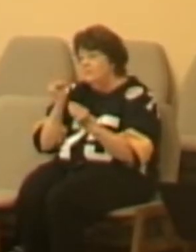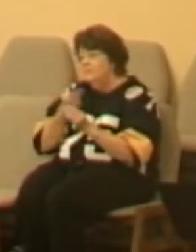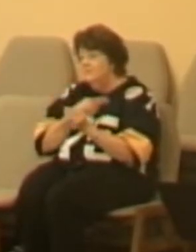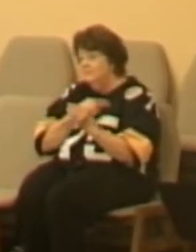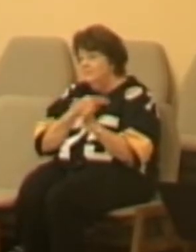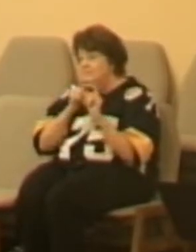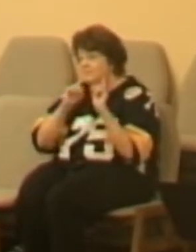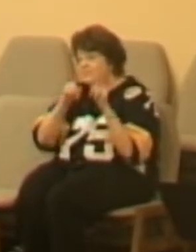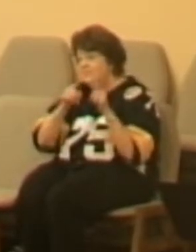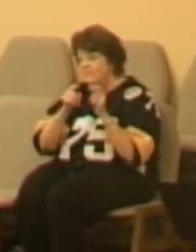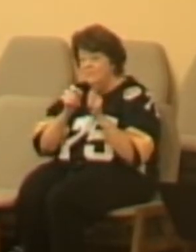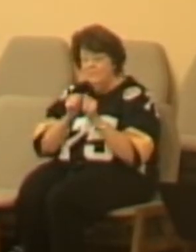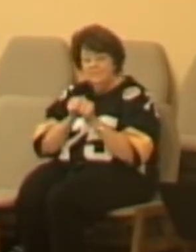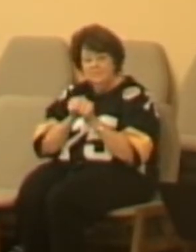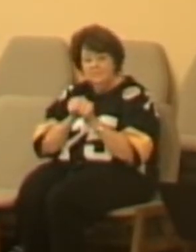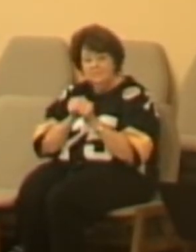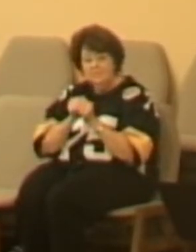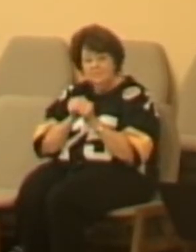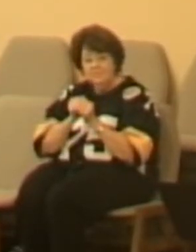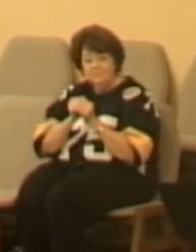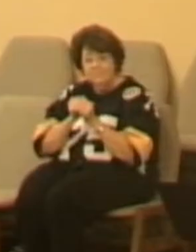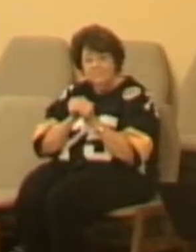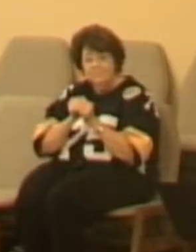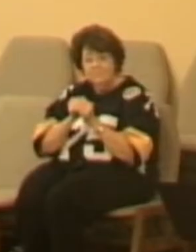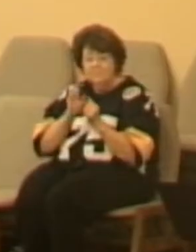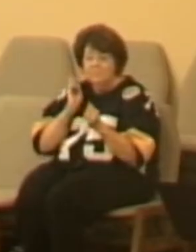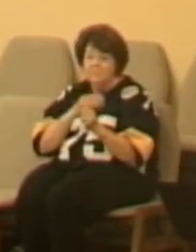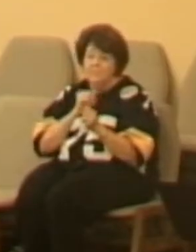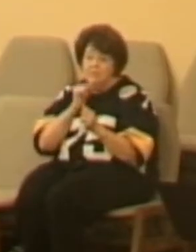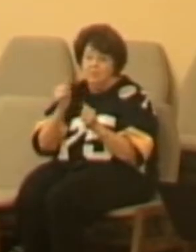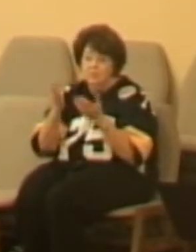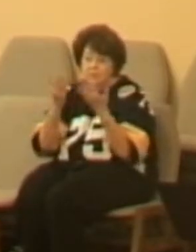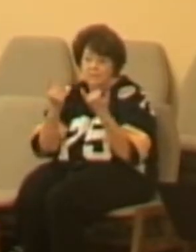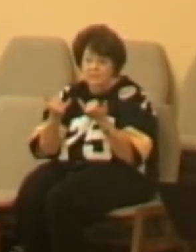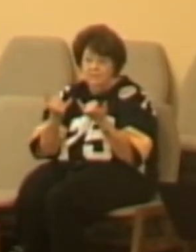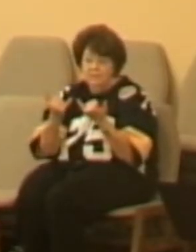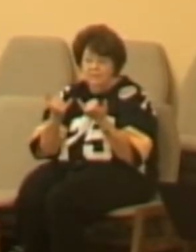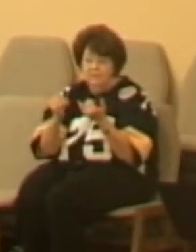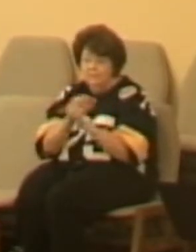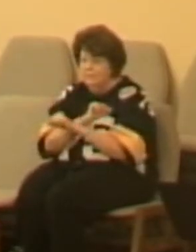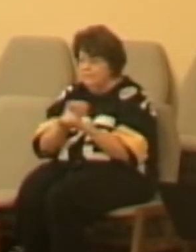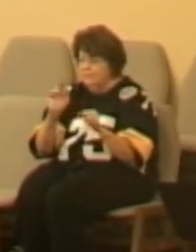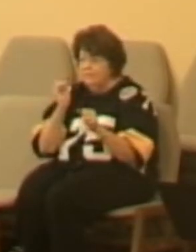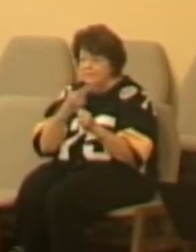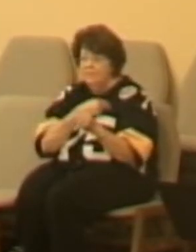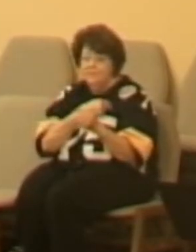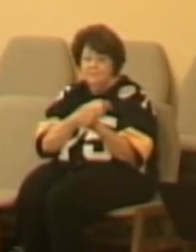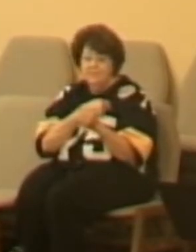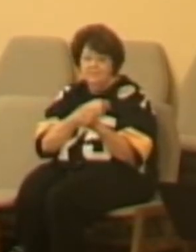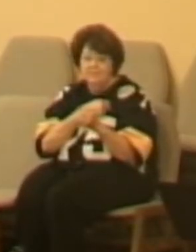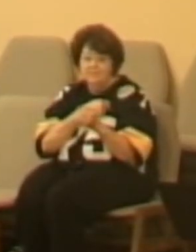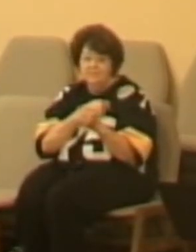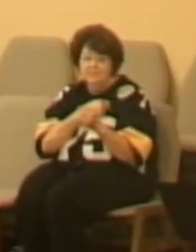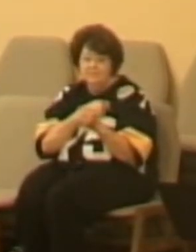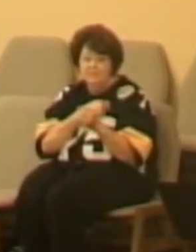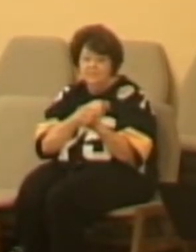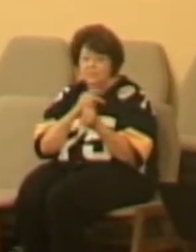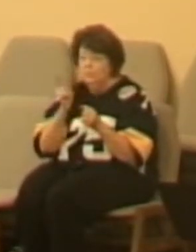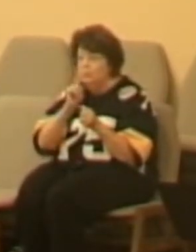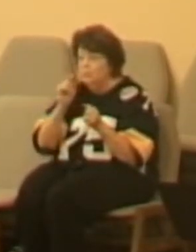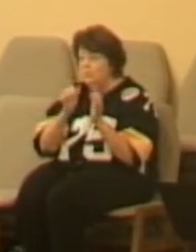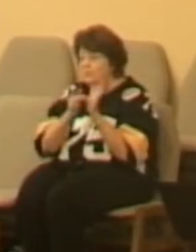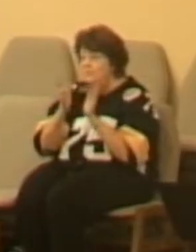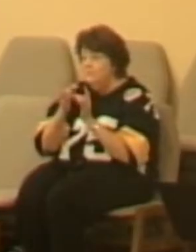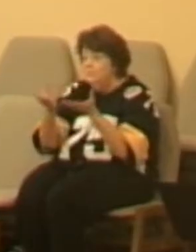You get that? We are not now, none of us, including your pastor, exactly where